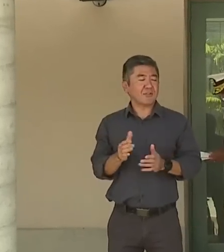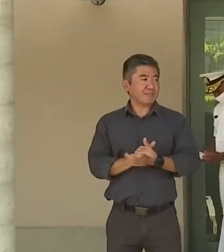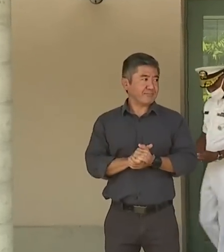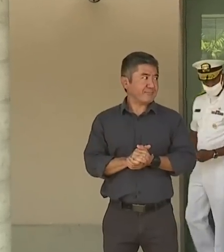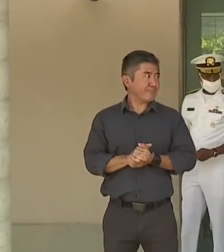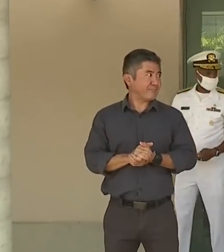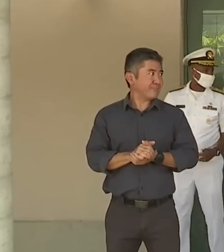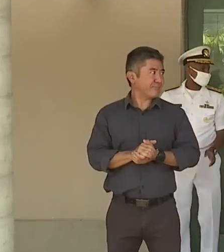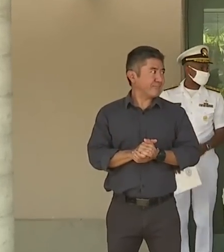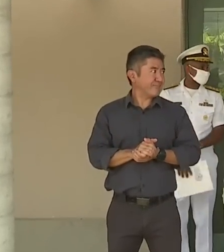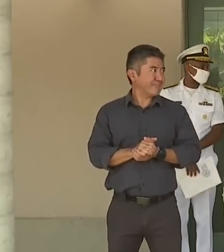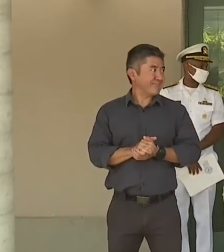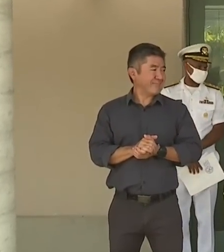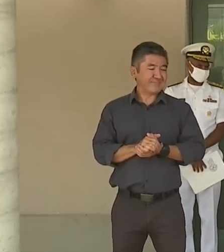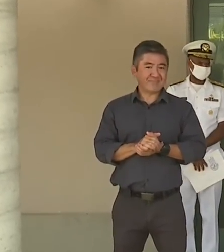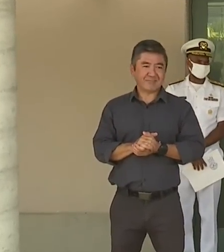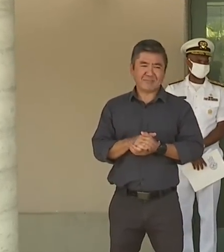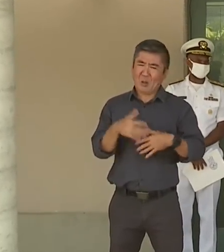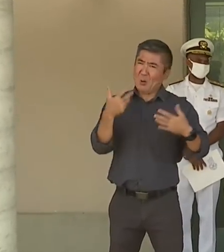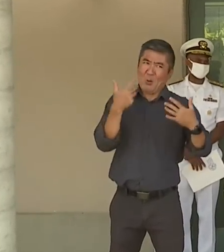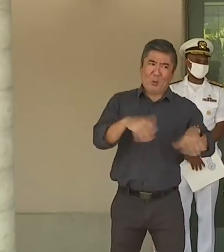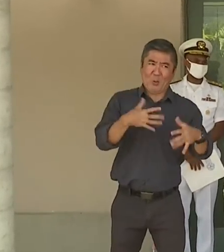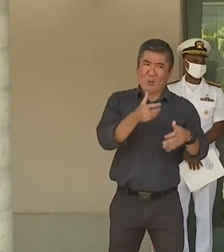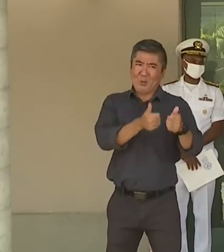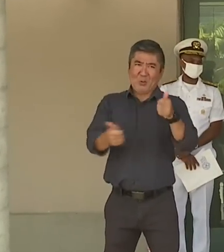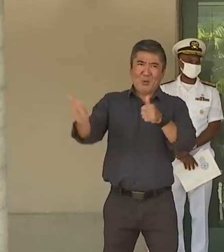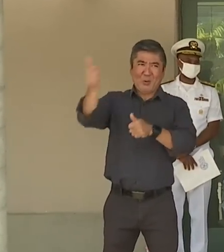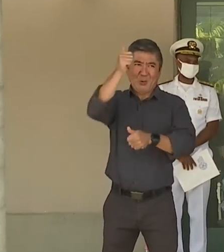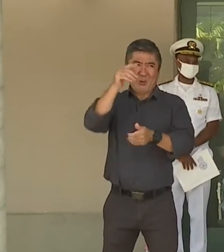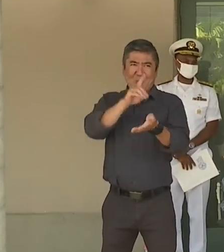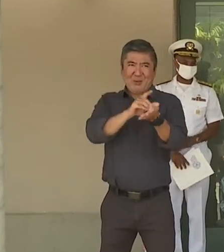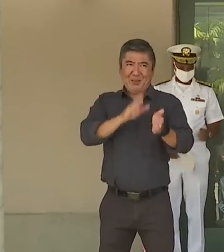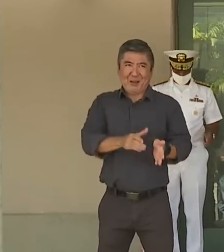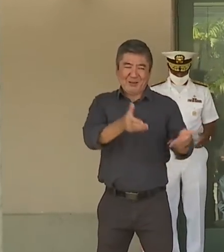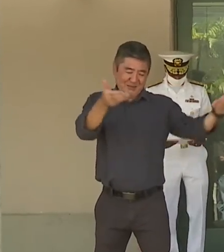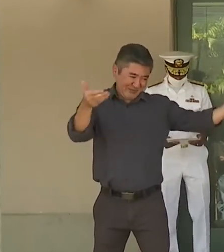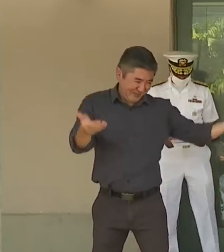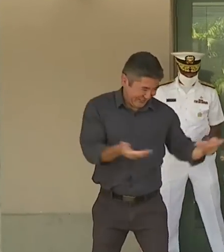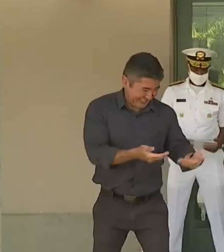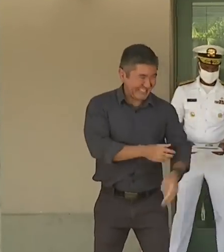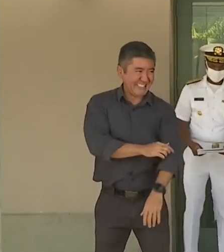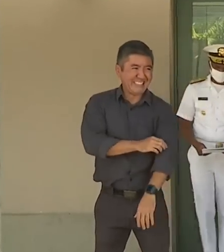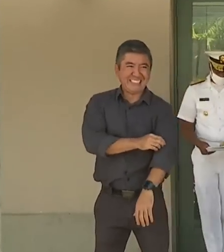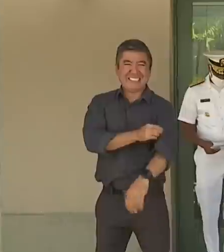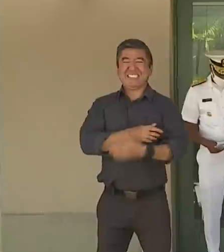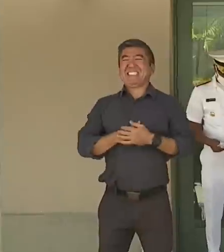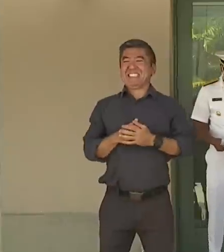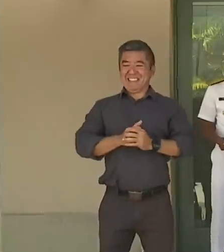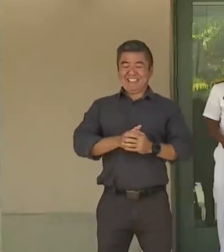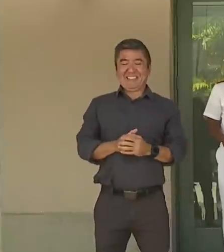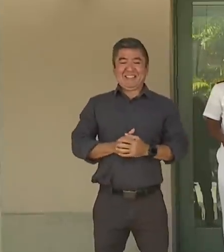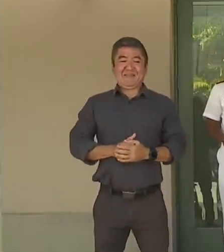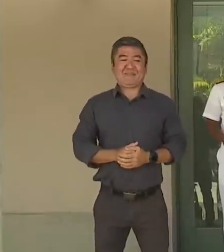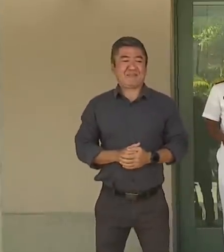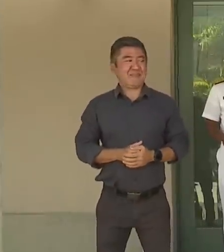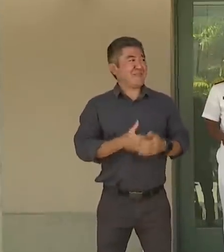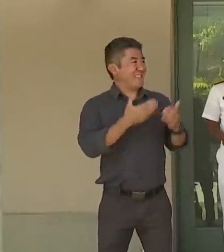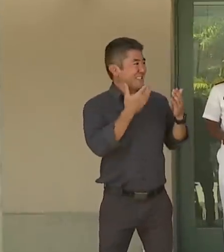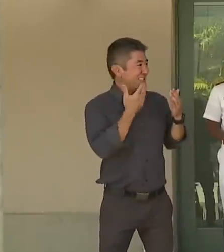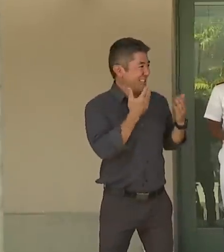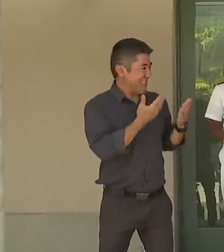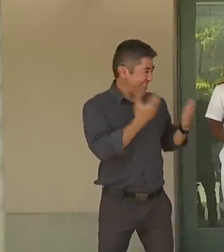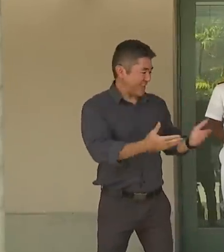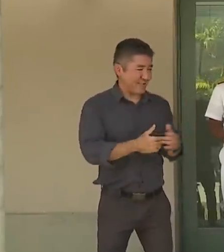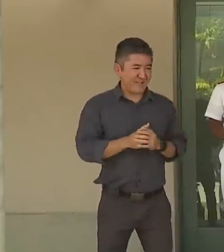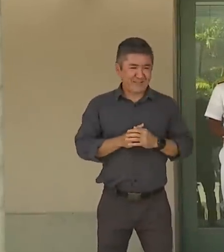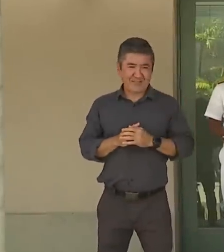No better introduction than having a Surgeon General introduce you, right? It would have been great for the Mayor and the Surgeon General. So thank you greatly